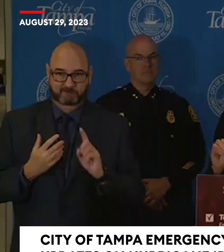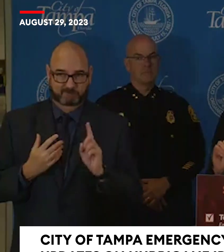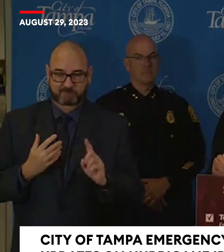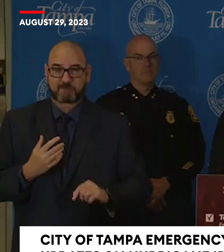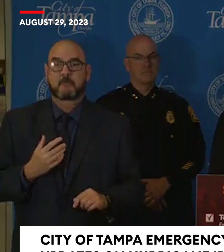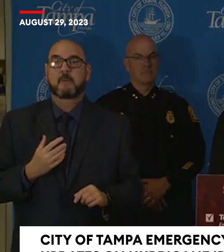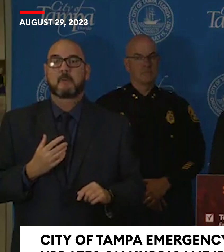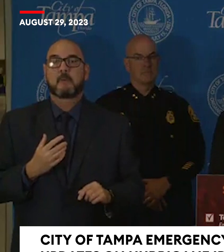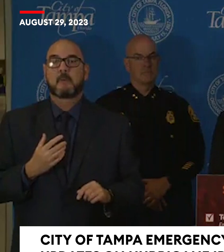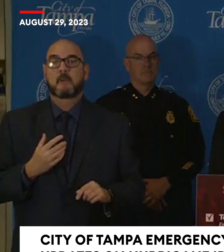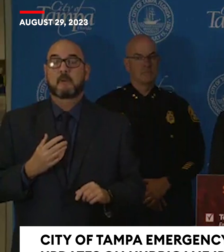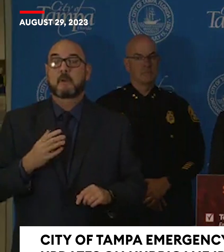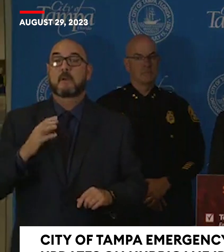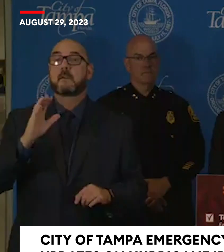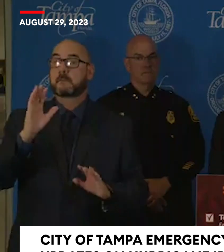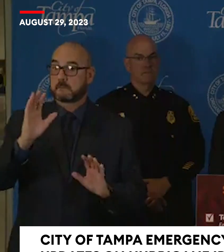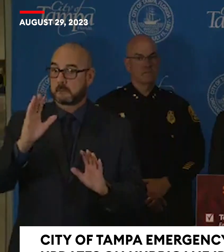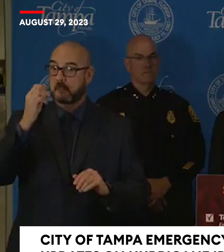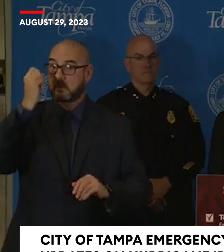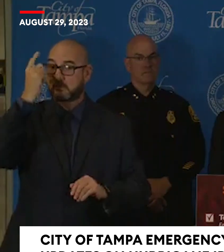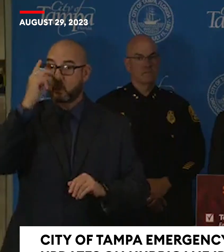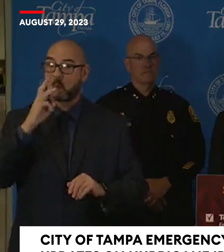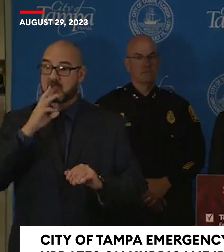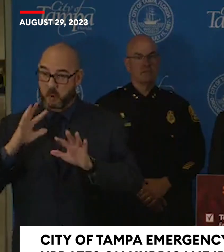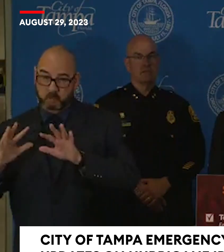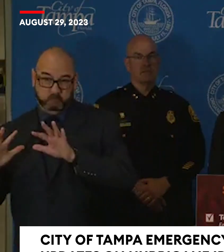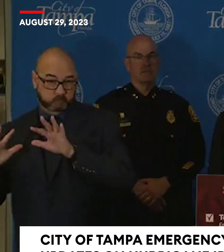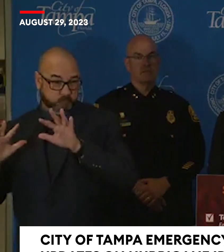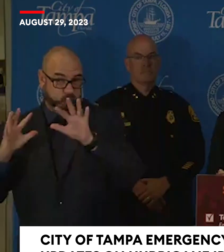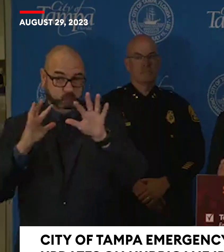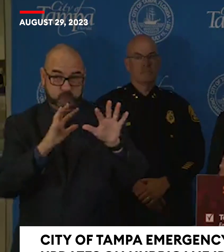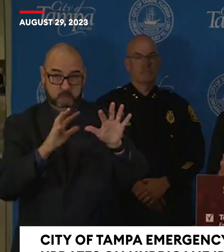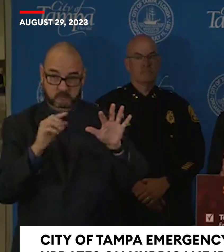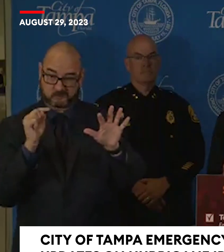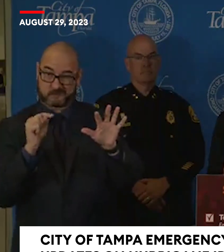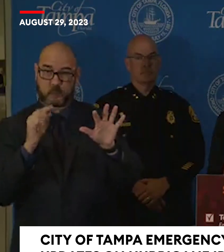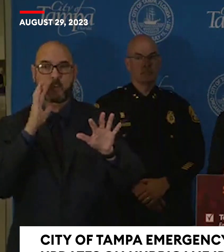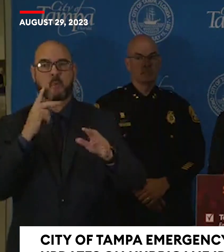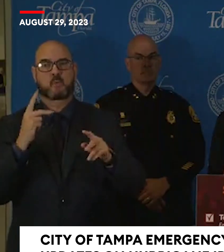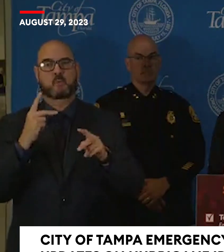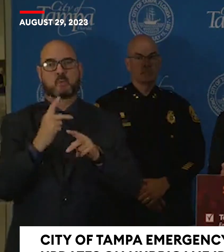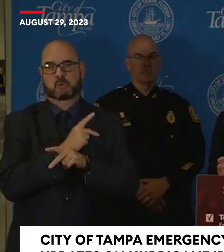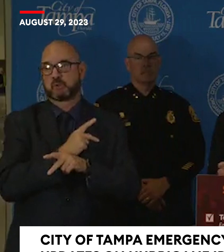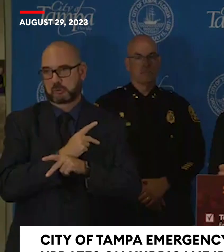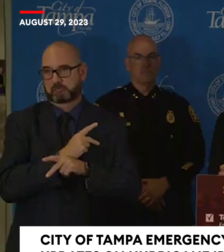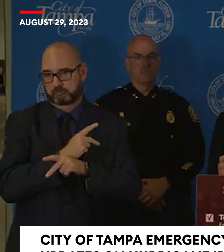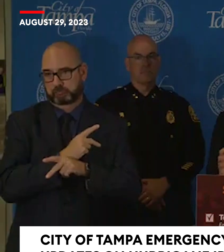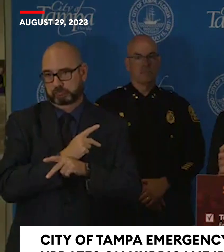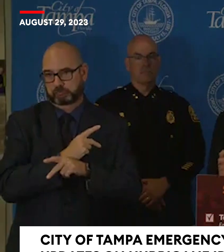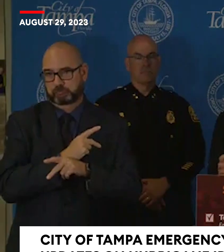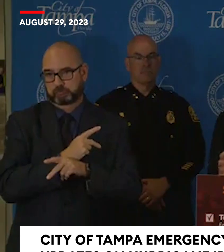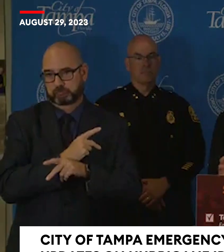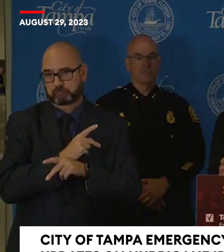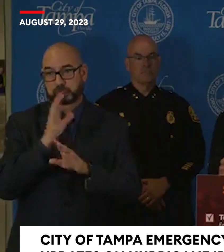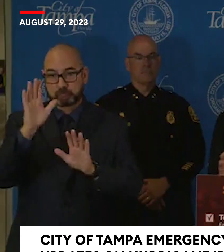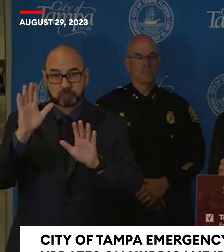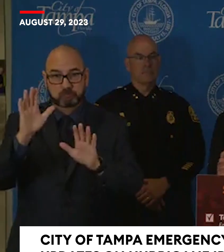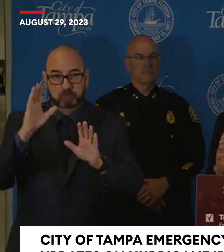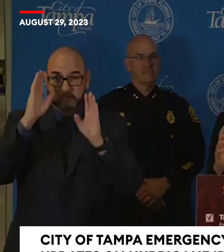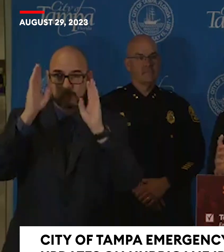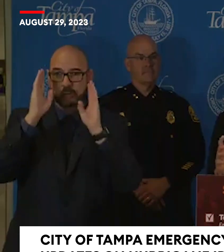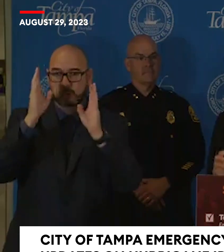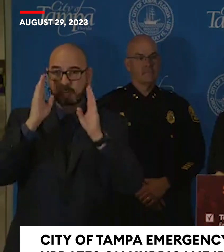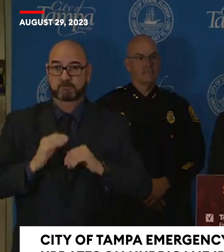will be the most critical element tomorrow, will be that storm surge, especially if it comes in with that king